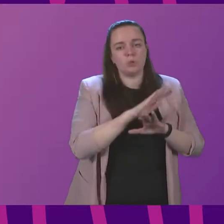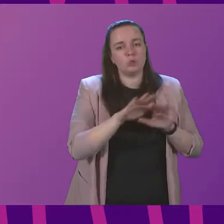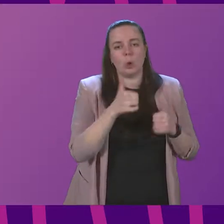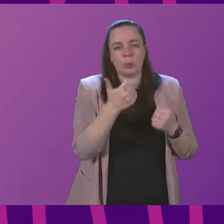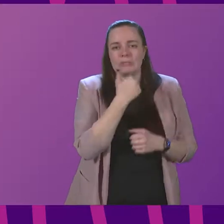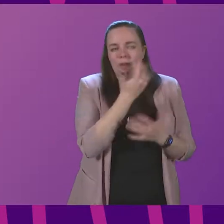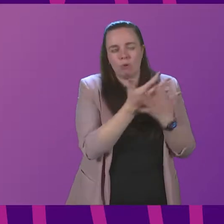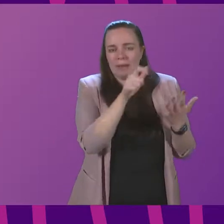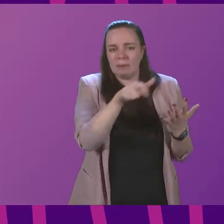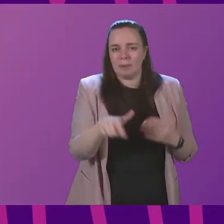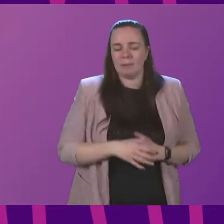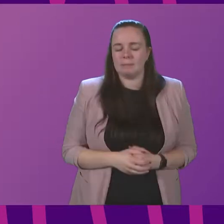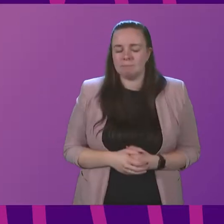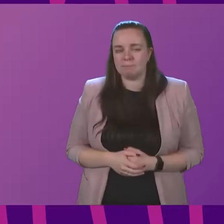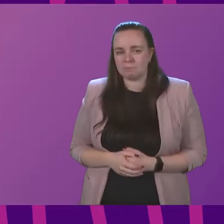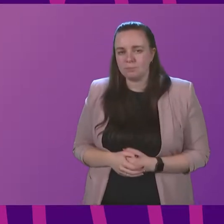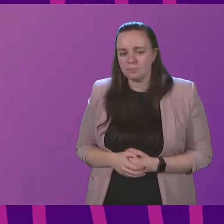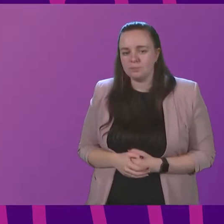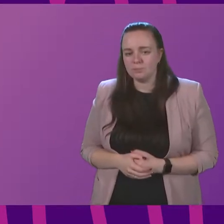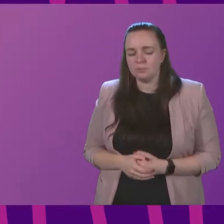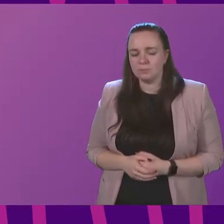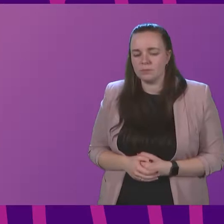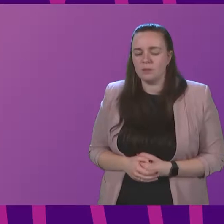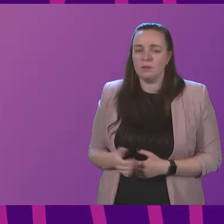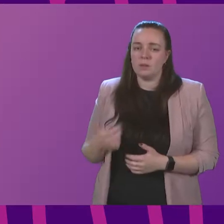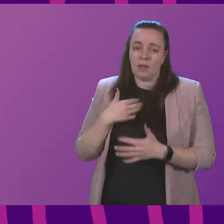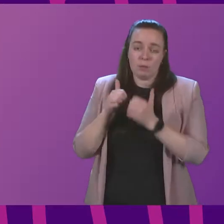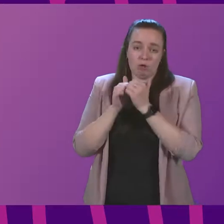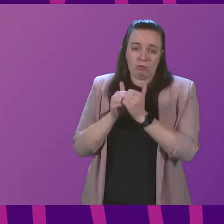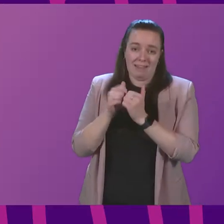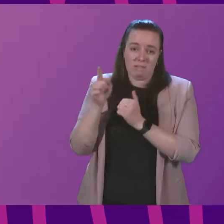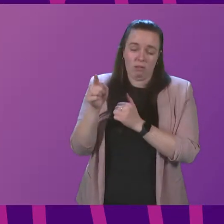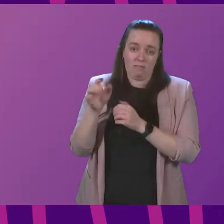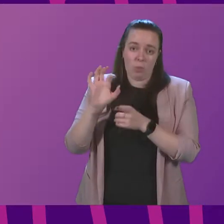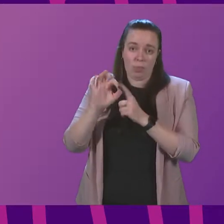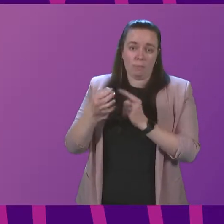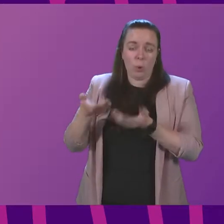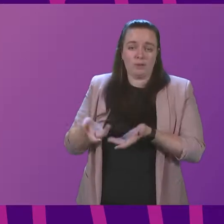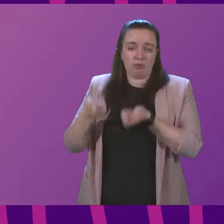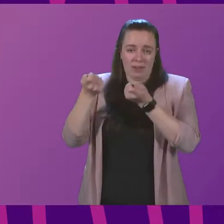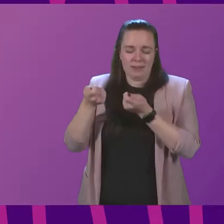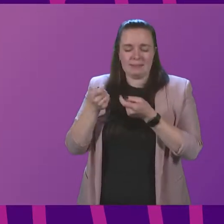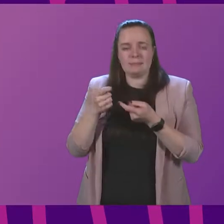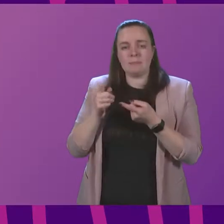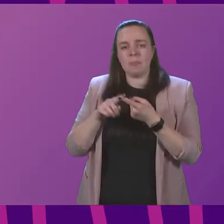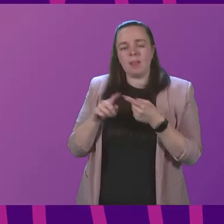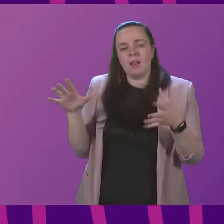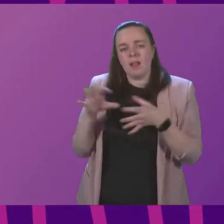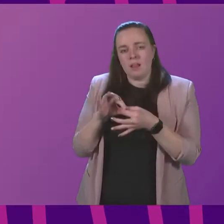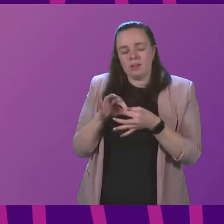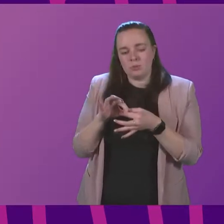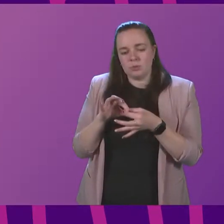for many people. Deputy First Minister. I am grateful to Mr Smith for the points that he makes. In relation to the